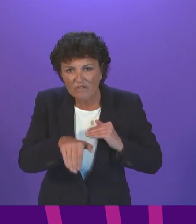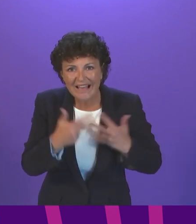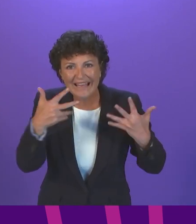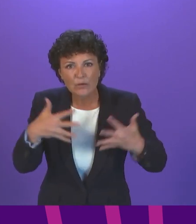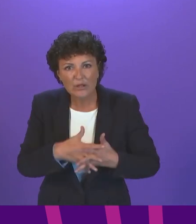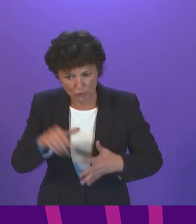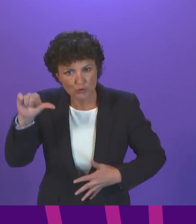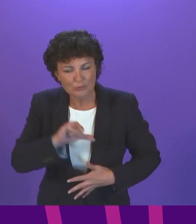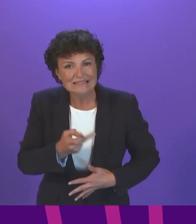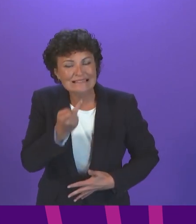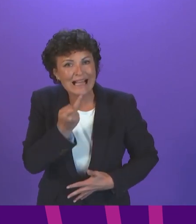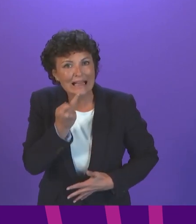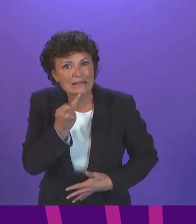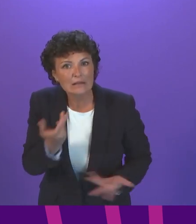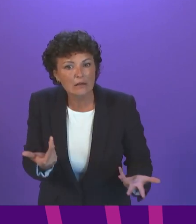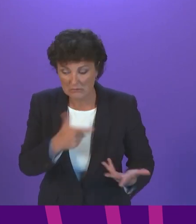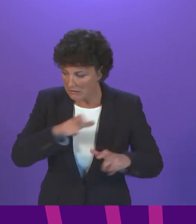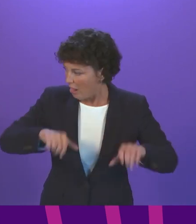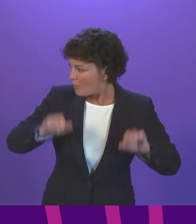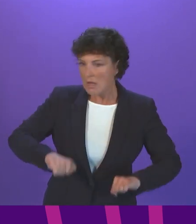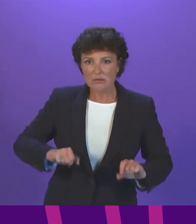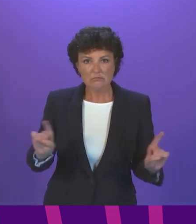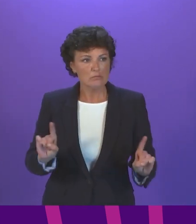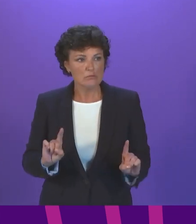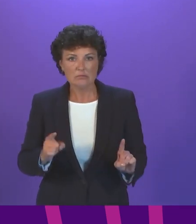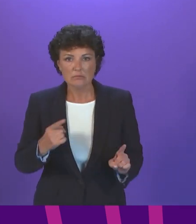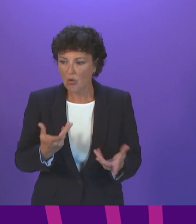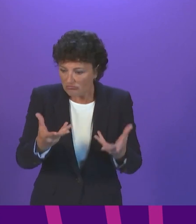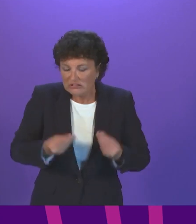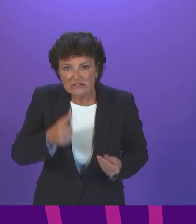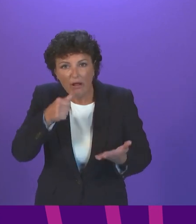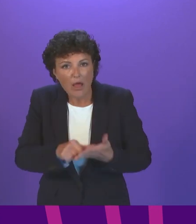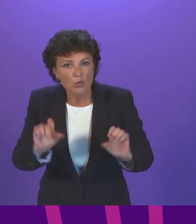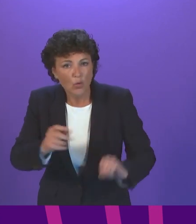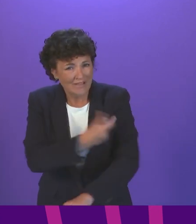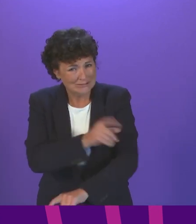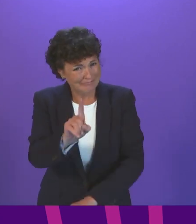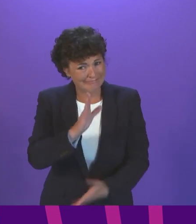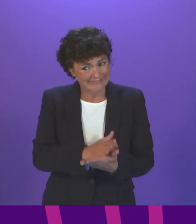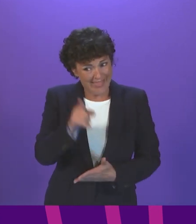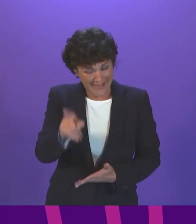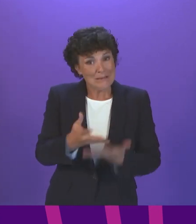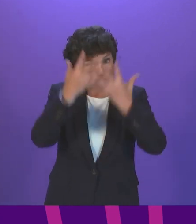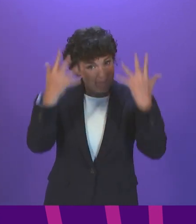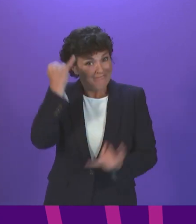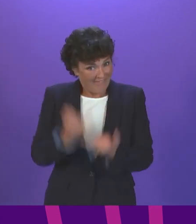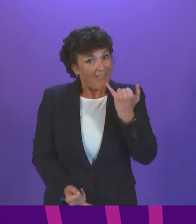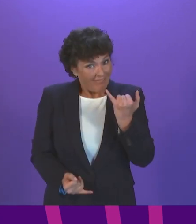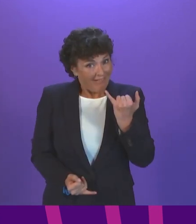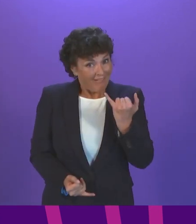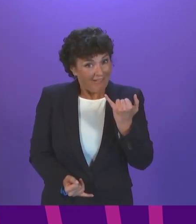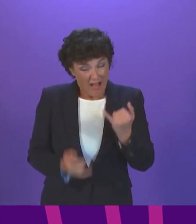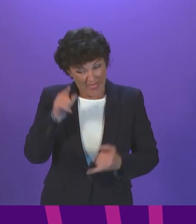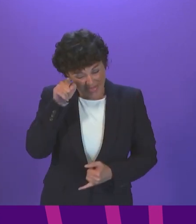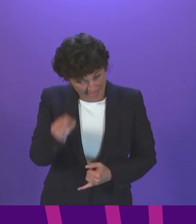eligibility for their second vaccine, but have still not yet had that vaccine. So make no mistake, that is a colossal failure of the government and the